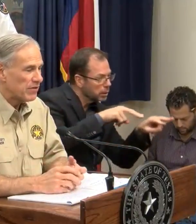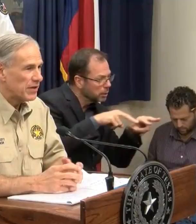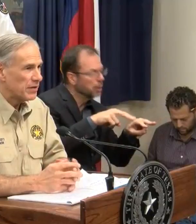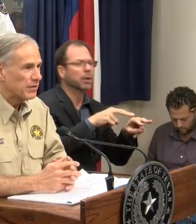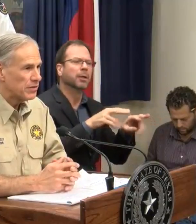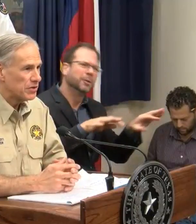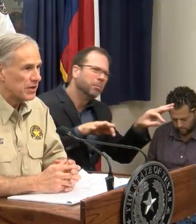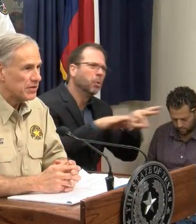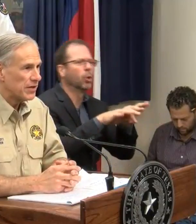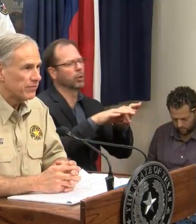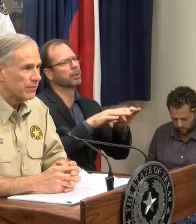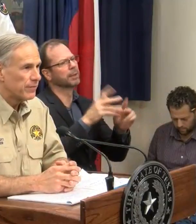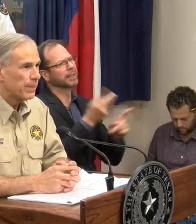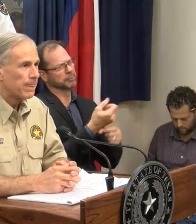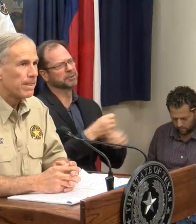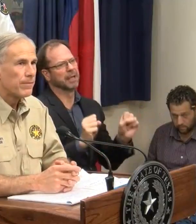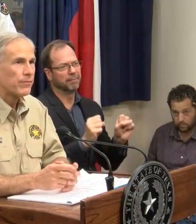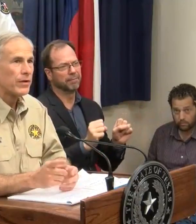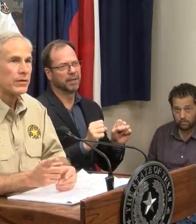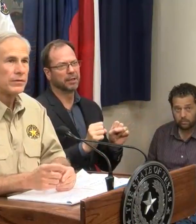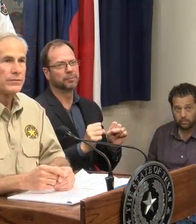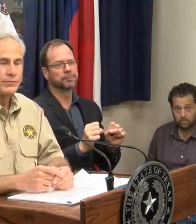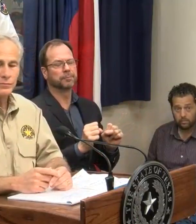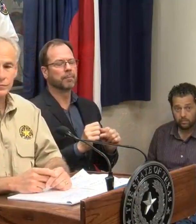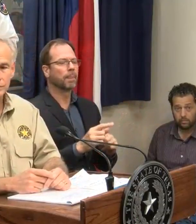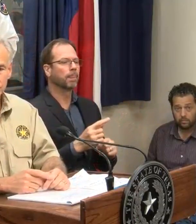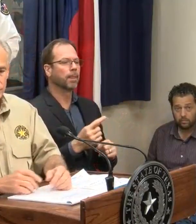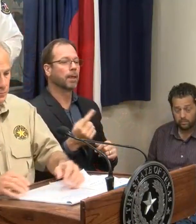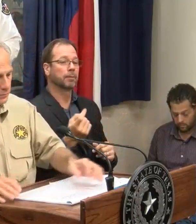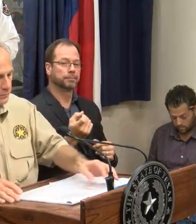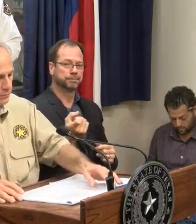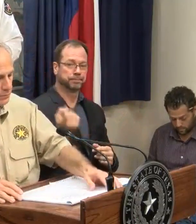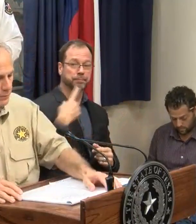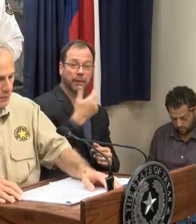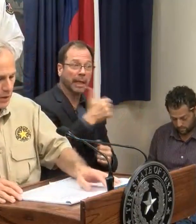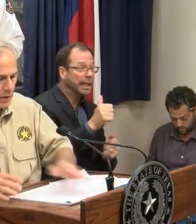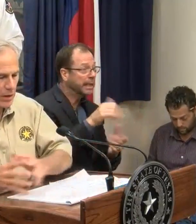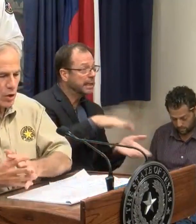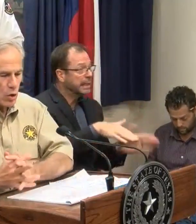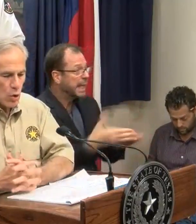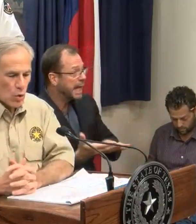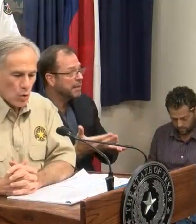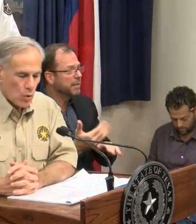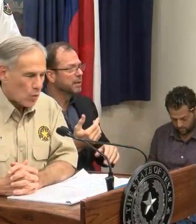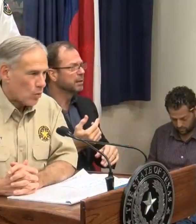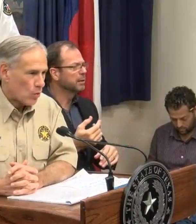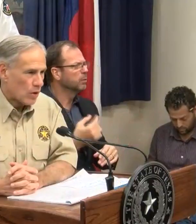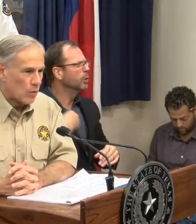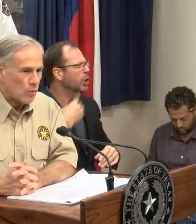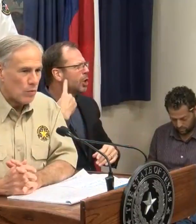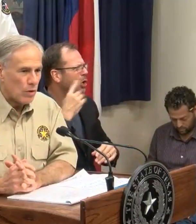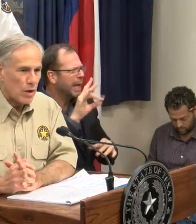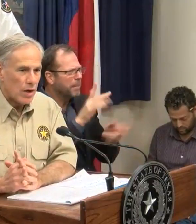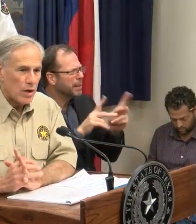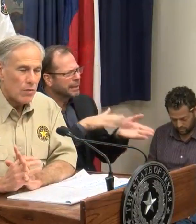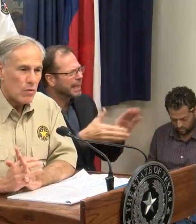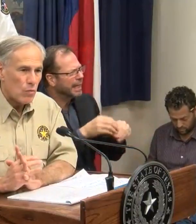you're doing everything to stay safe. MR. Is there anything any confirmed fatalities in the storm? Do you have a report that you have in Iraq for a period? MR.